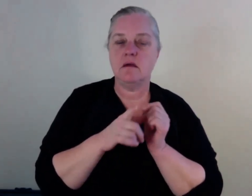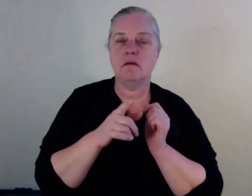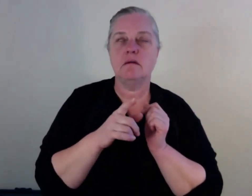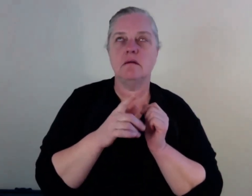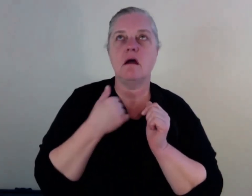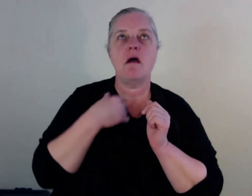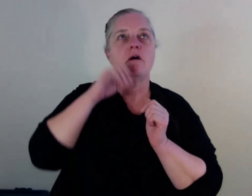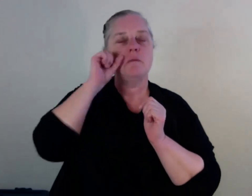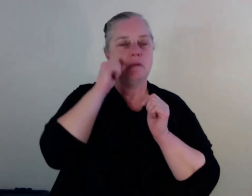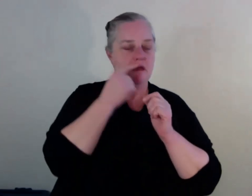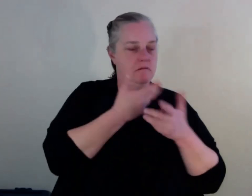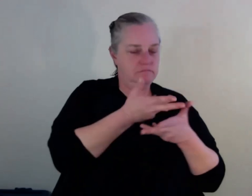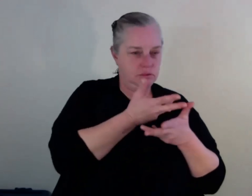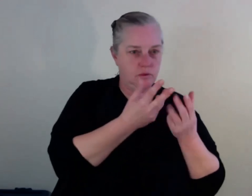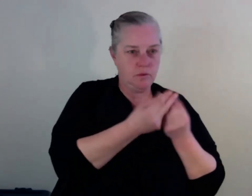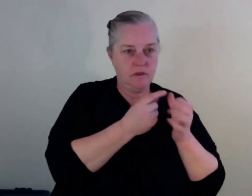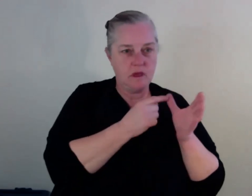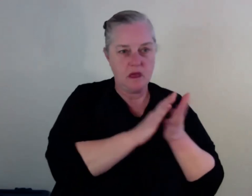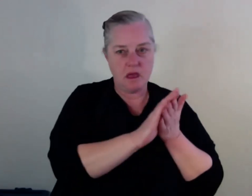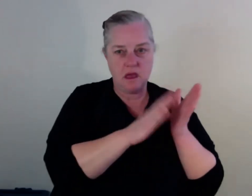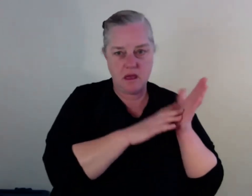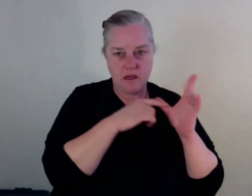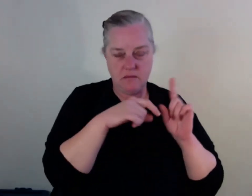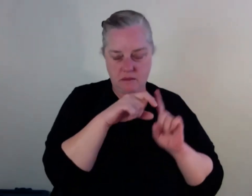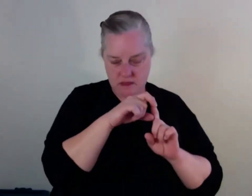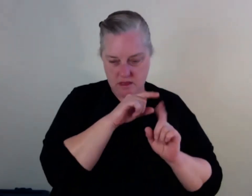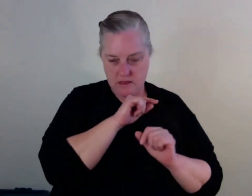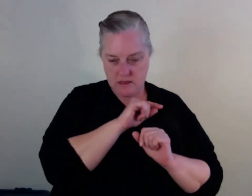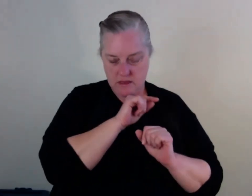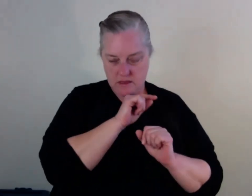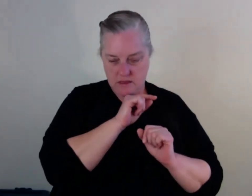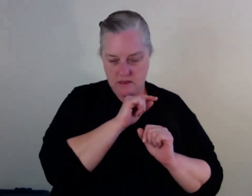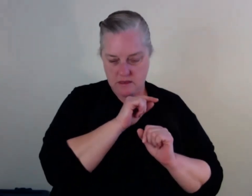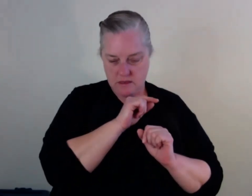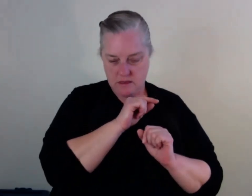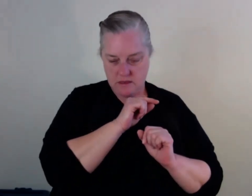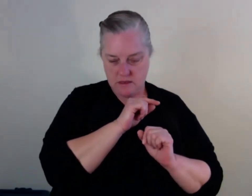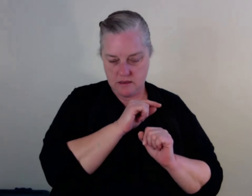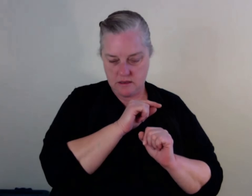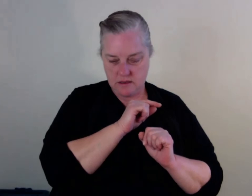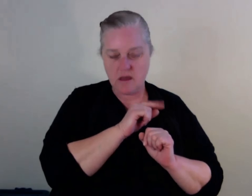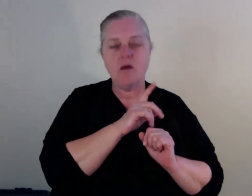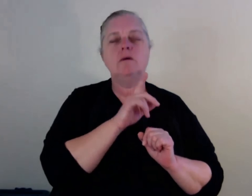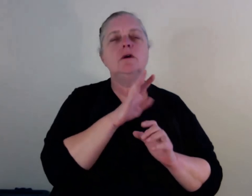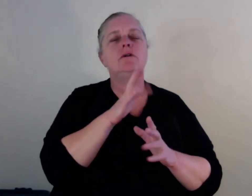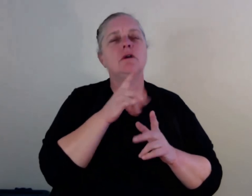you know, there might be, you've got a certain number of rebates that you can get for counselling sessions from the government. But